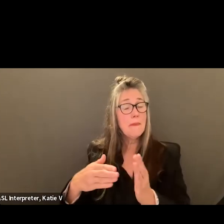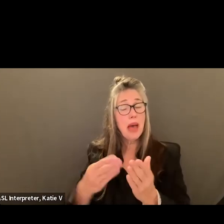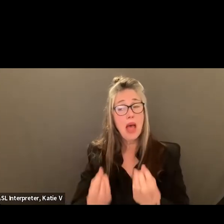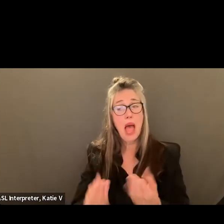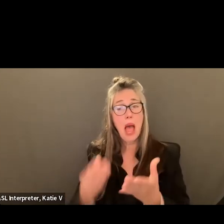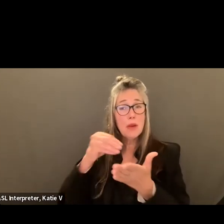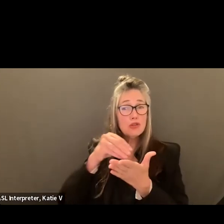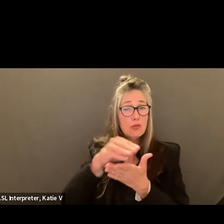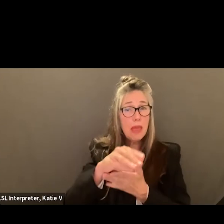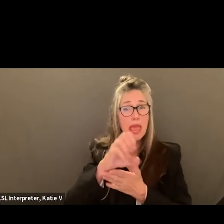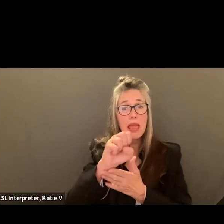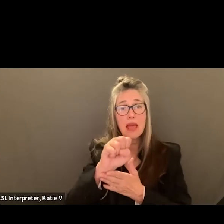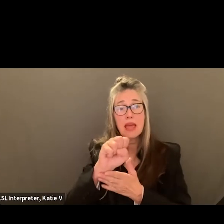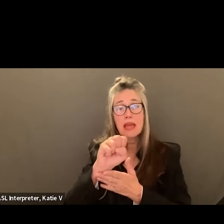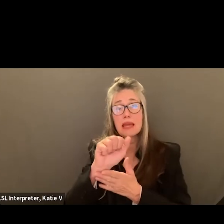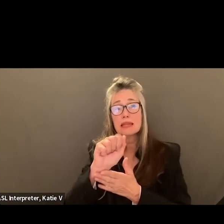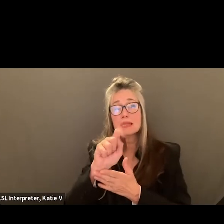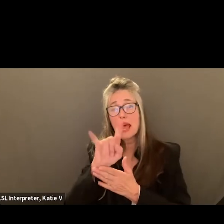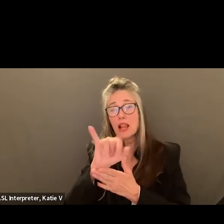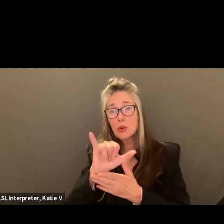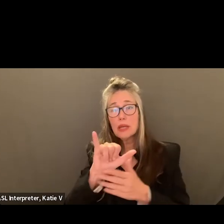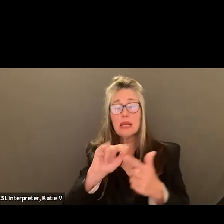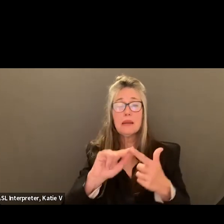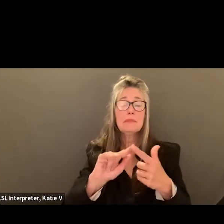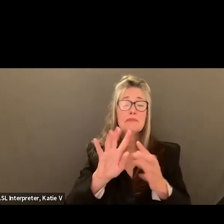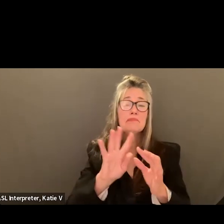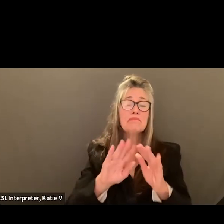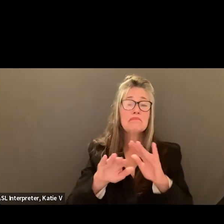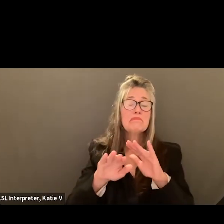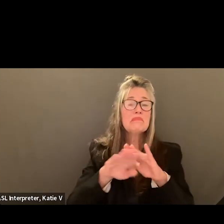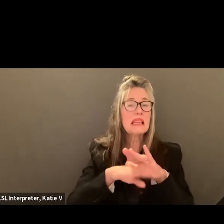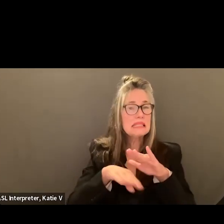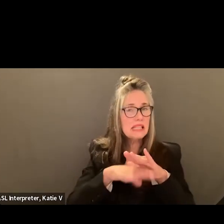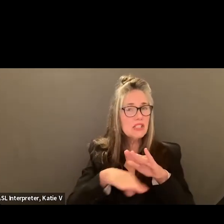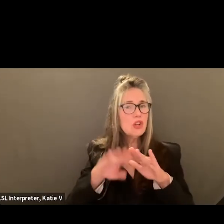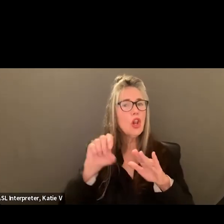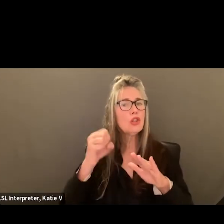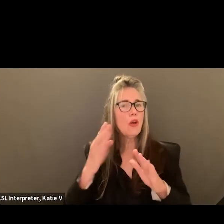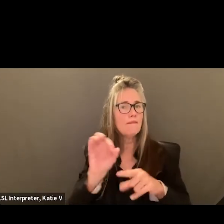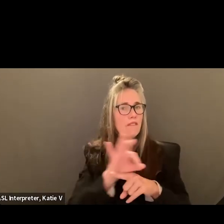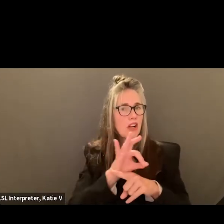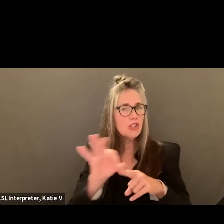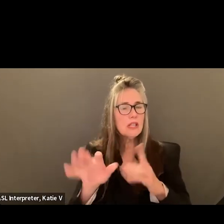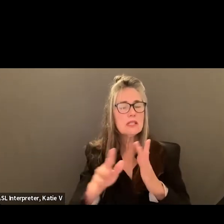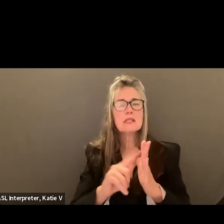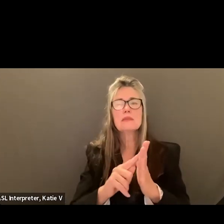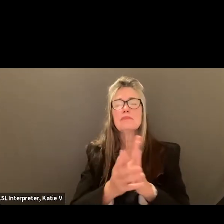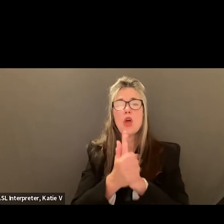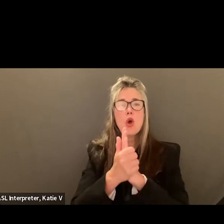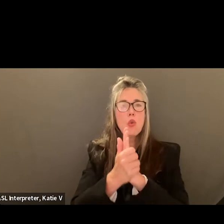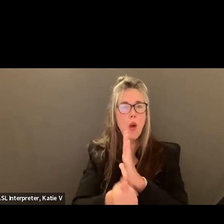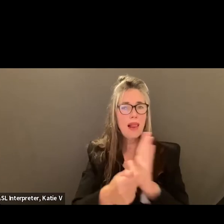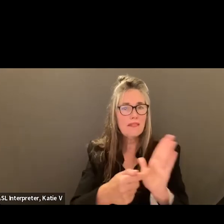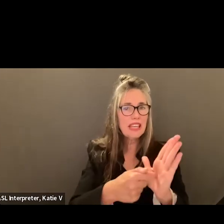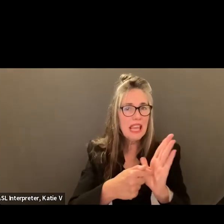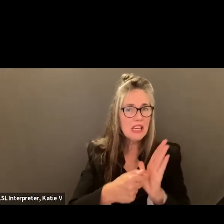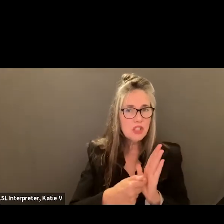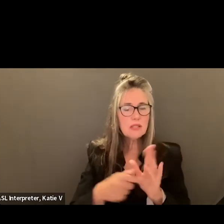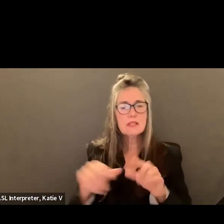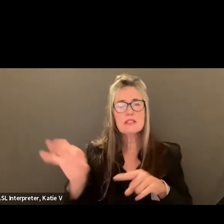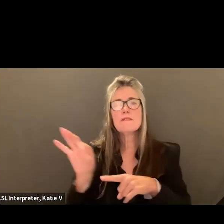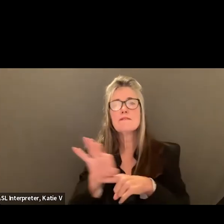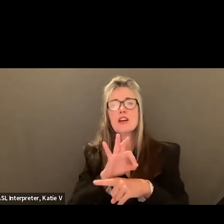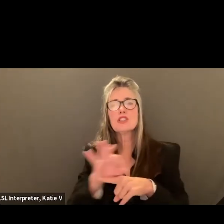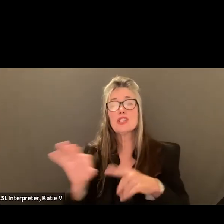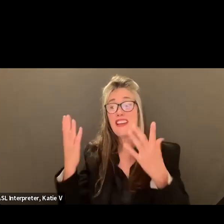the different job, essential job functions, et cetera, qualifications and requirements. Then we bring that forward to the board for approval.